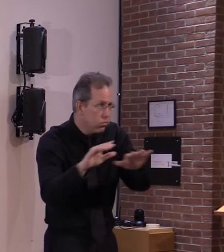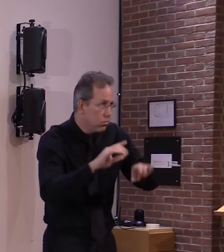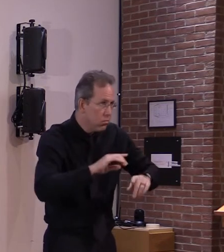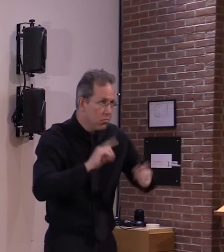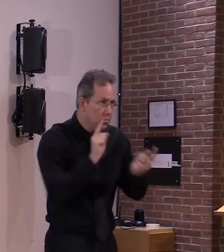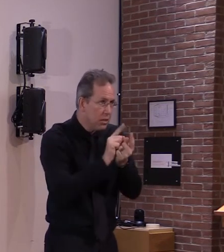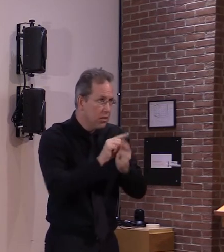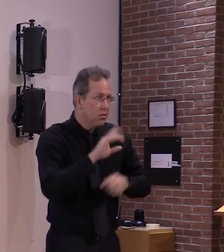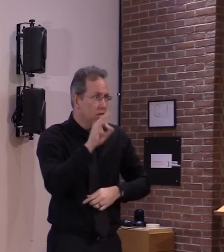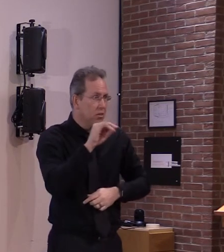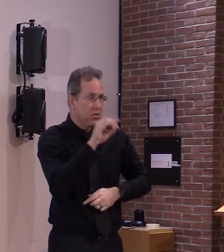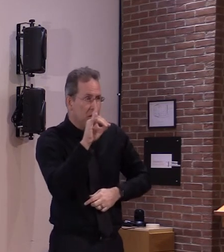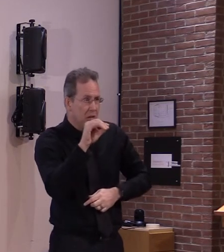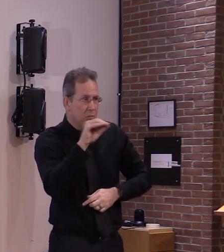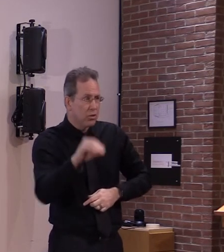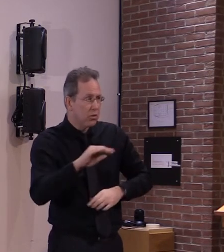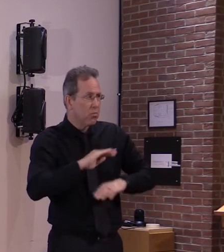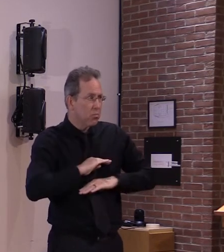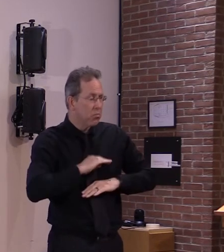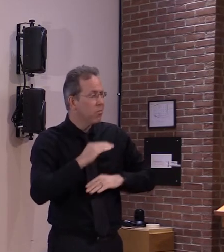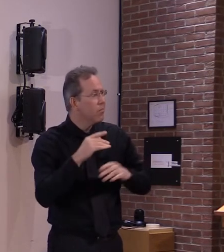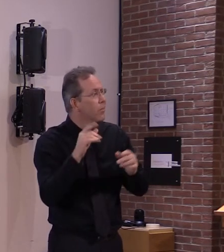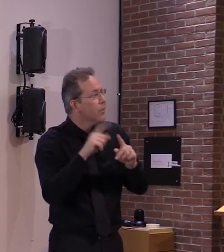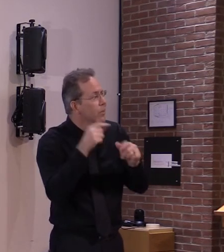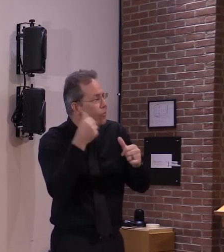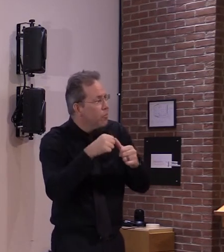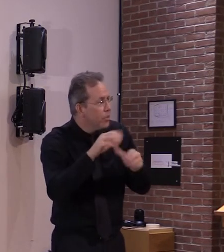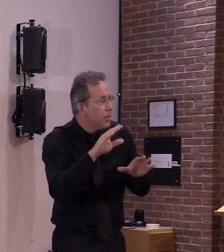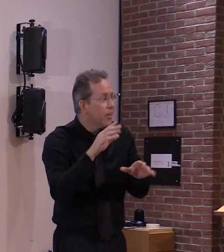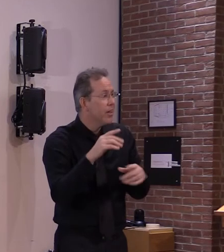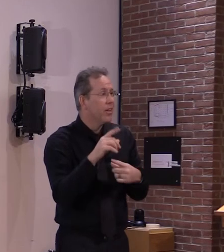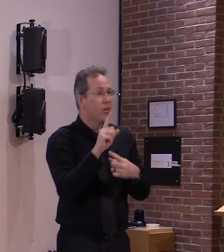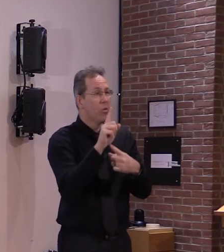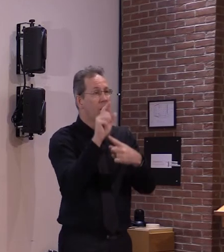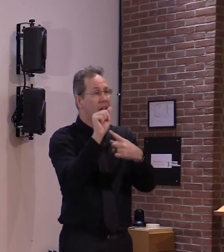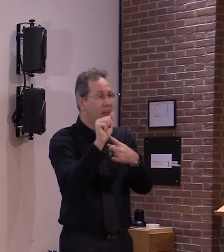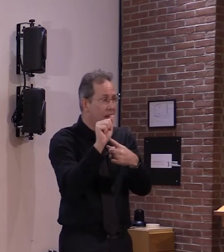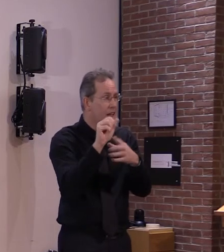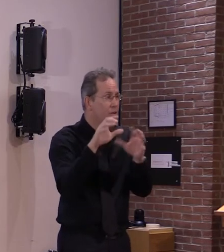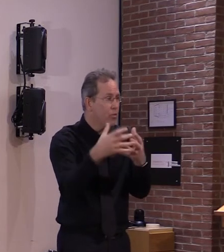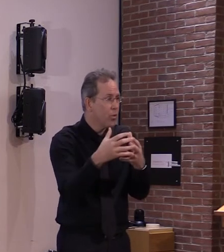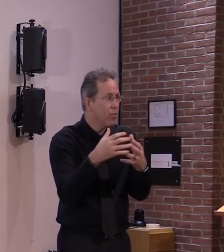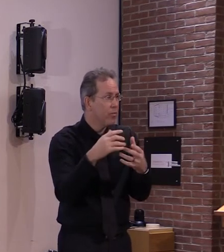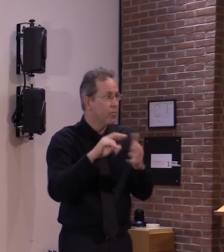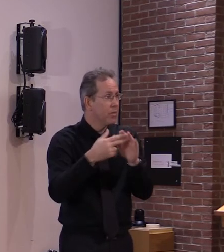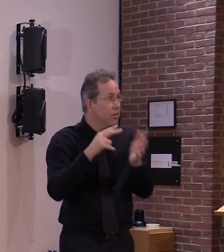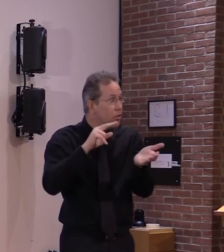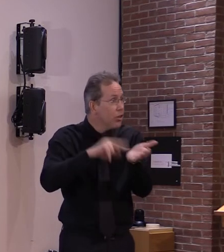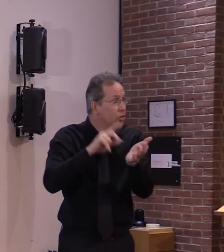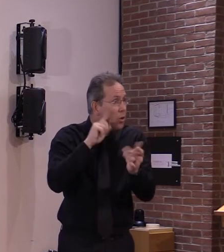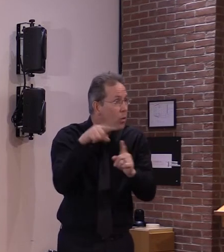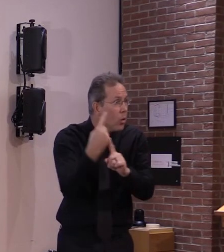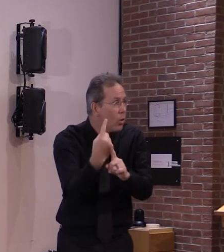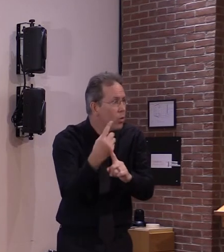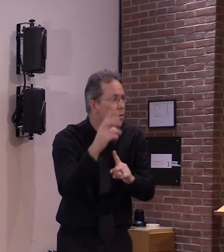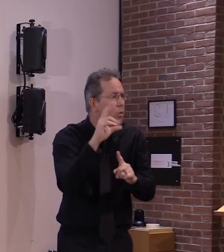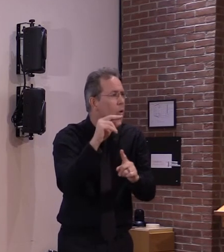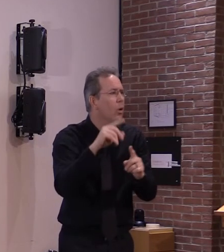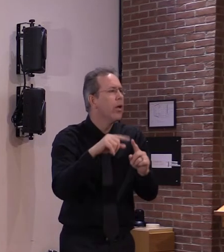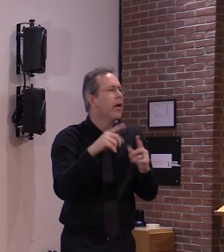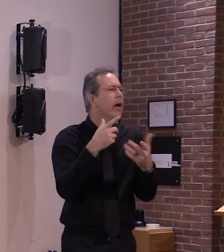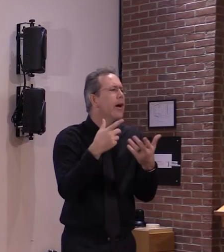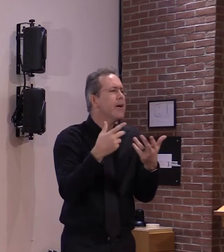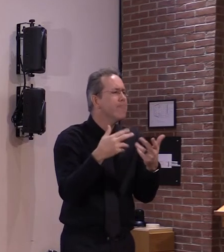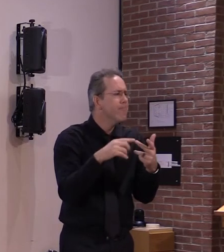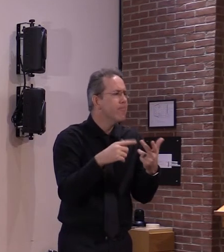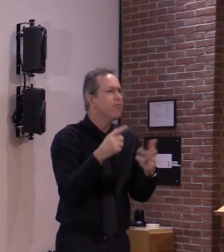skilled nursing facilities and the other residential care facilities like assisted living and those have